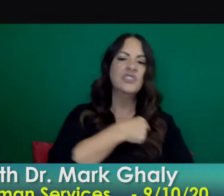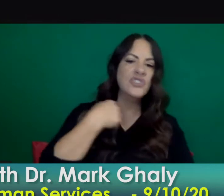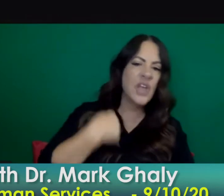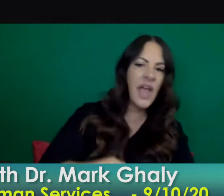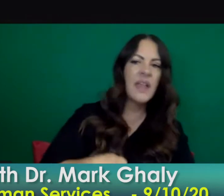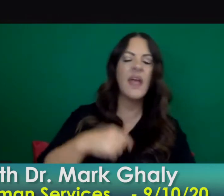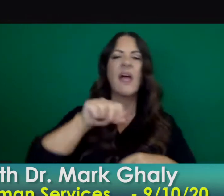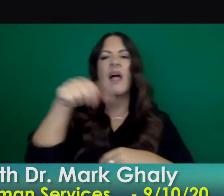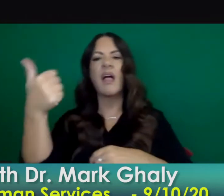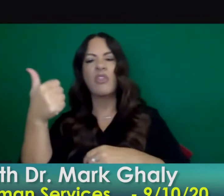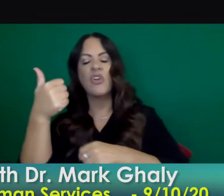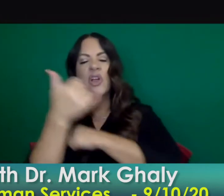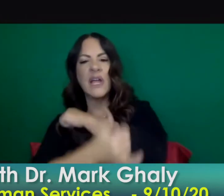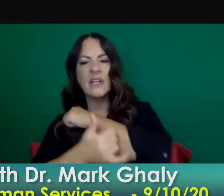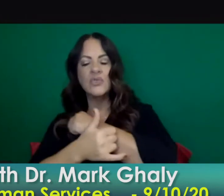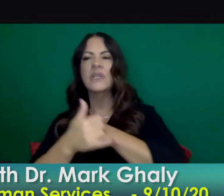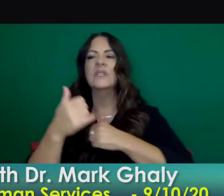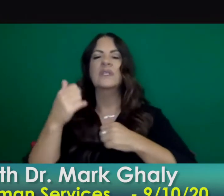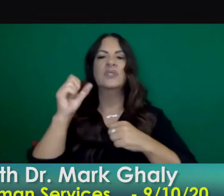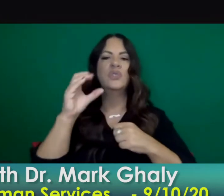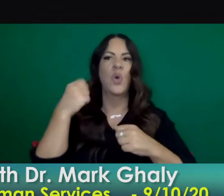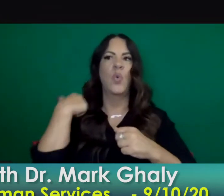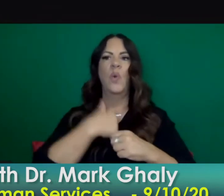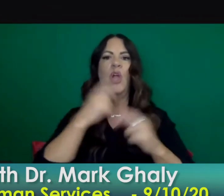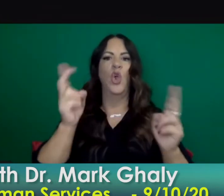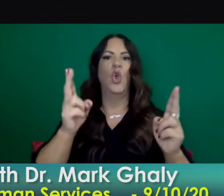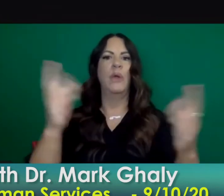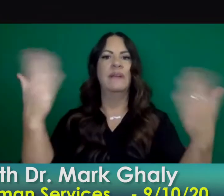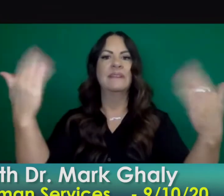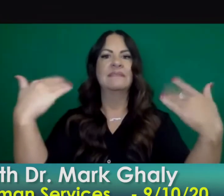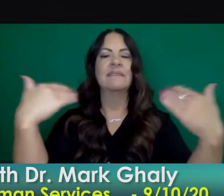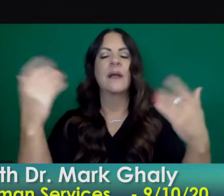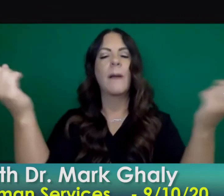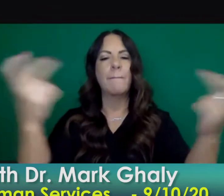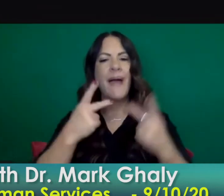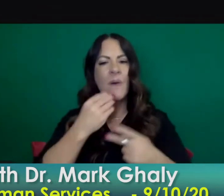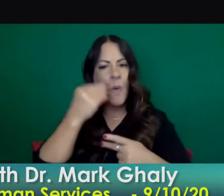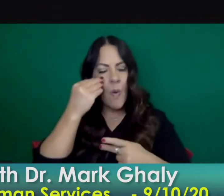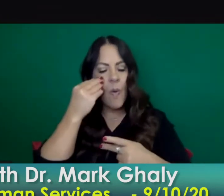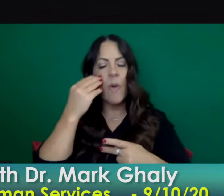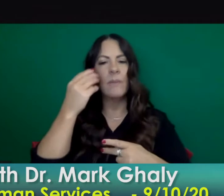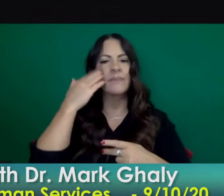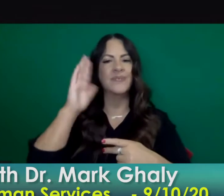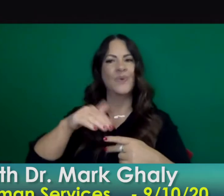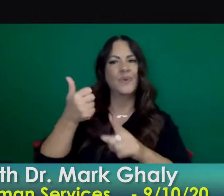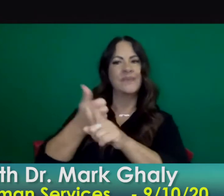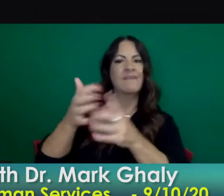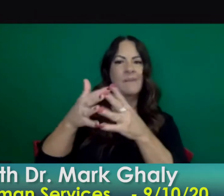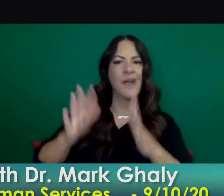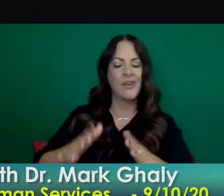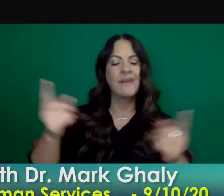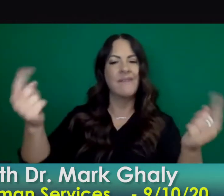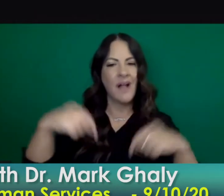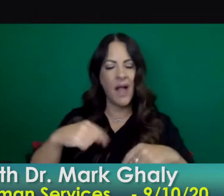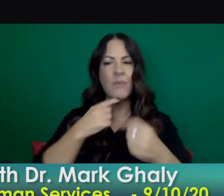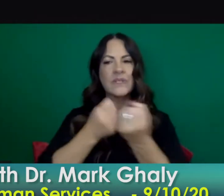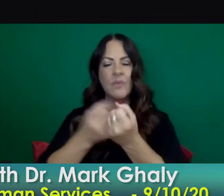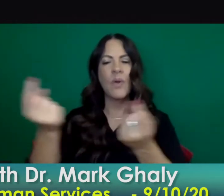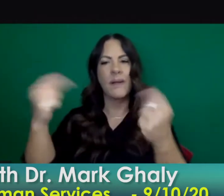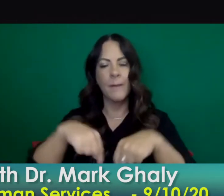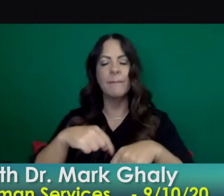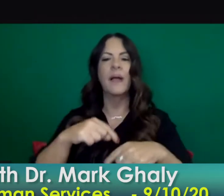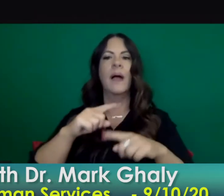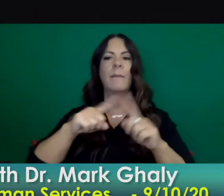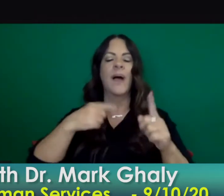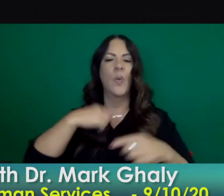americans home so our consciousness has been around covid for quite some time we knew early on that there were some early